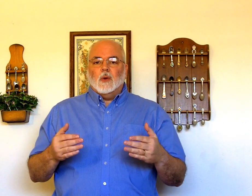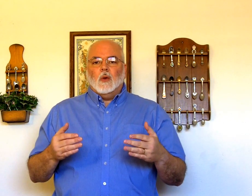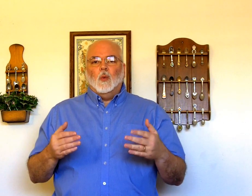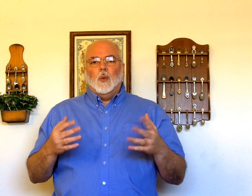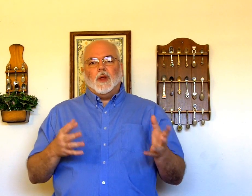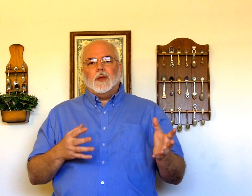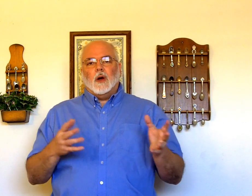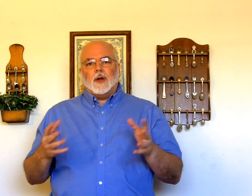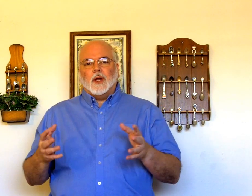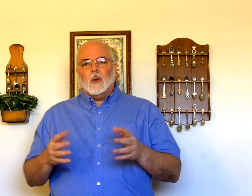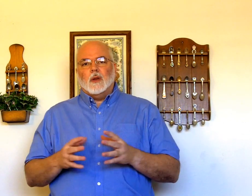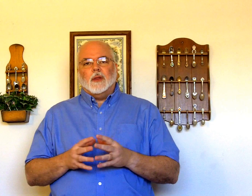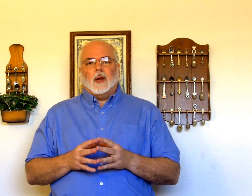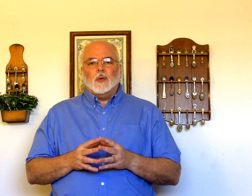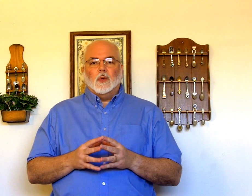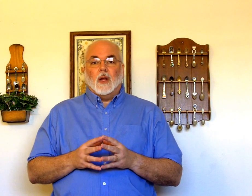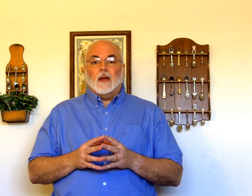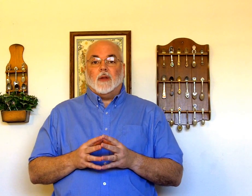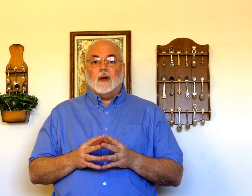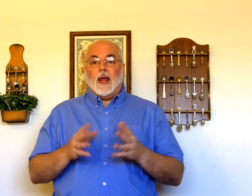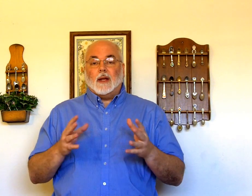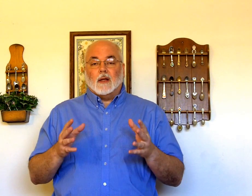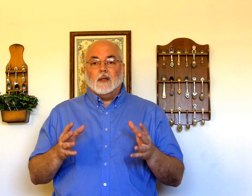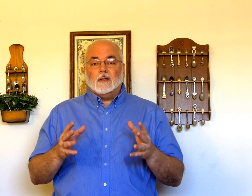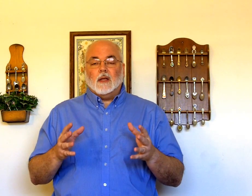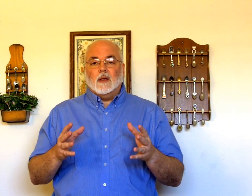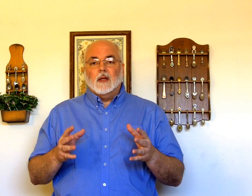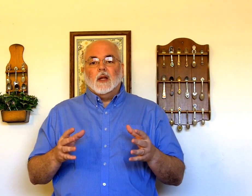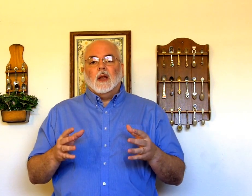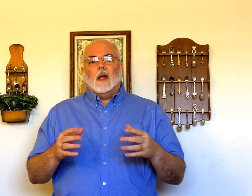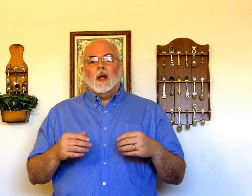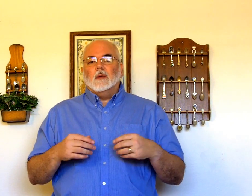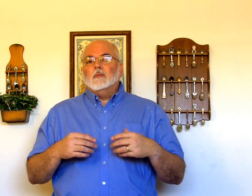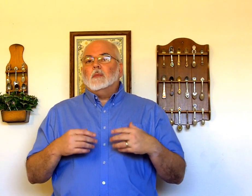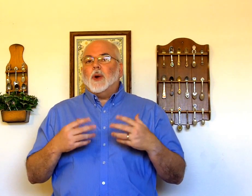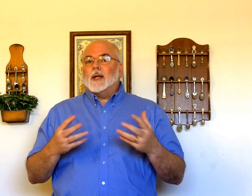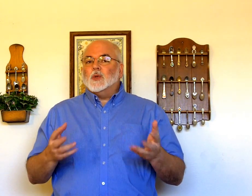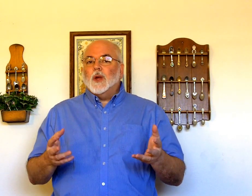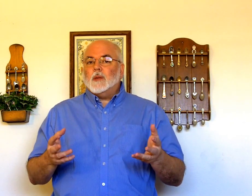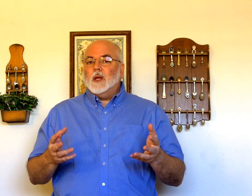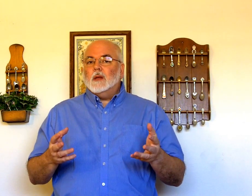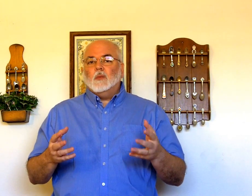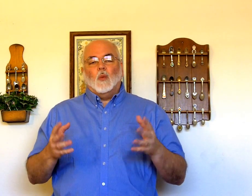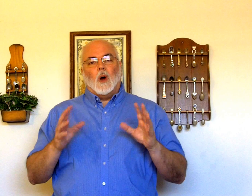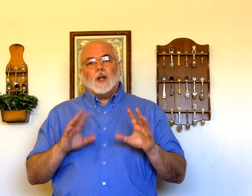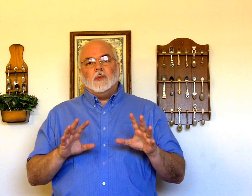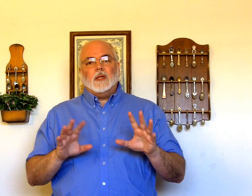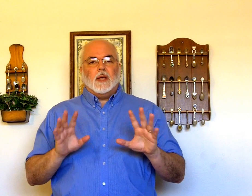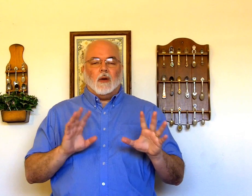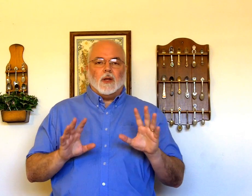with the audio that you will have there at LTC. Practice with me, watch me, see how I